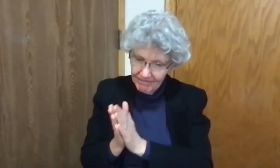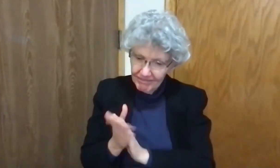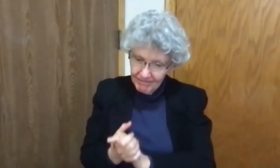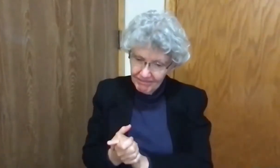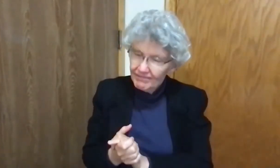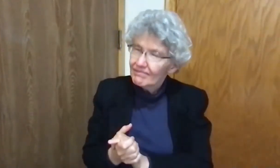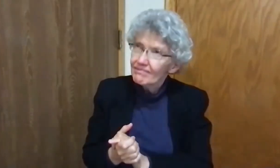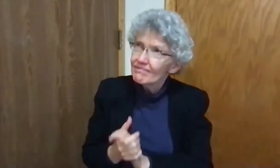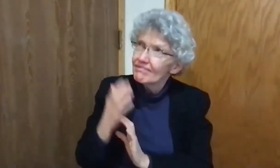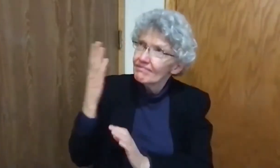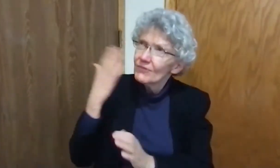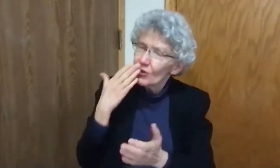Let us pray an offering prayer.